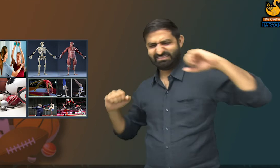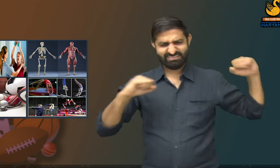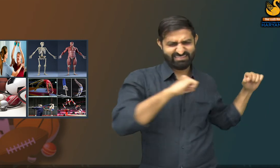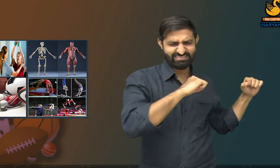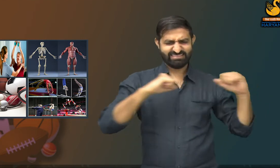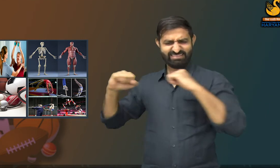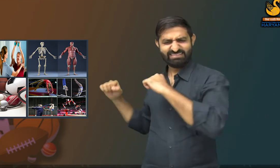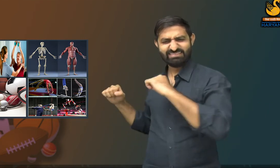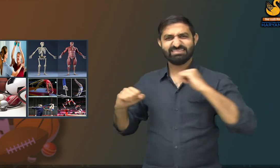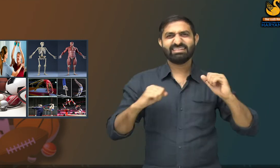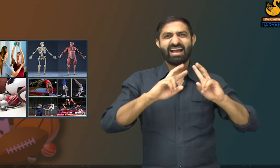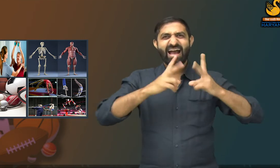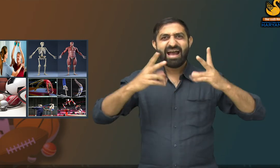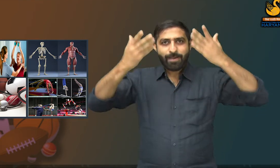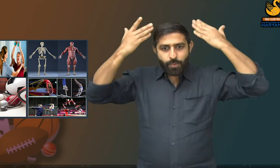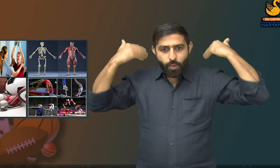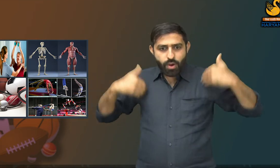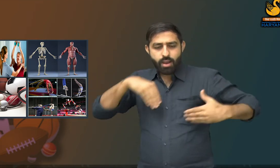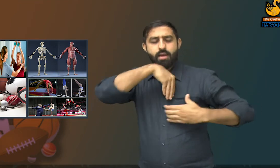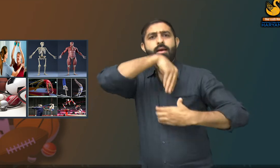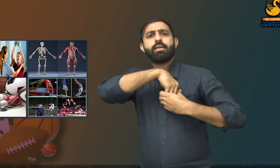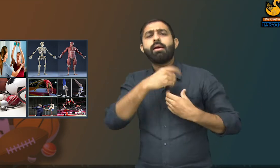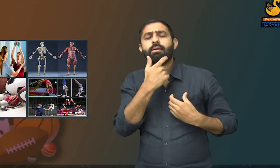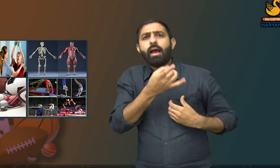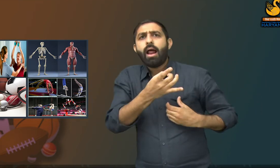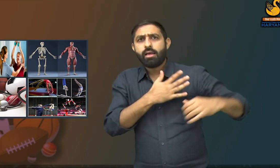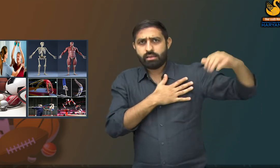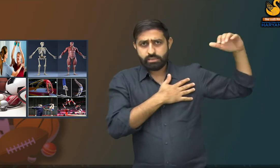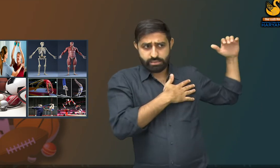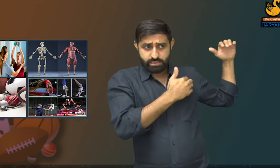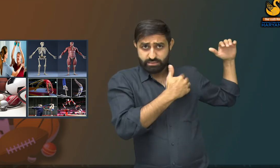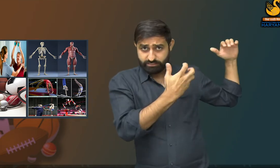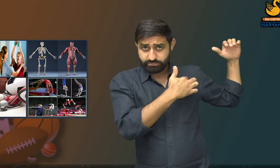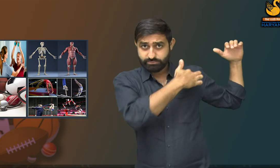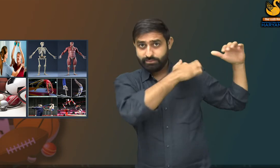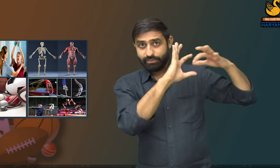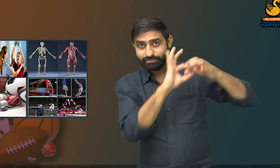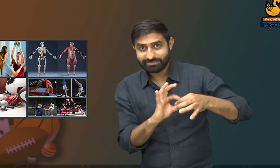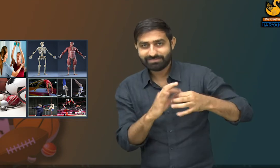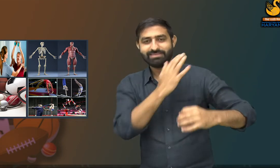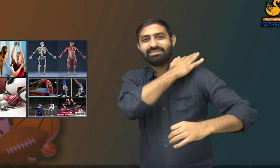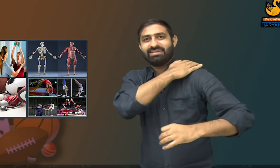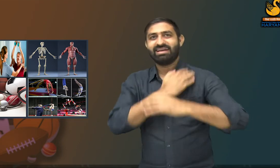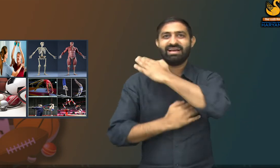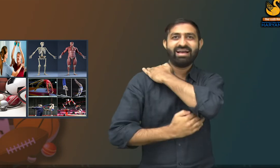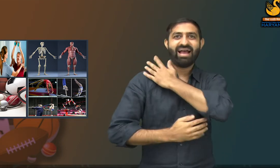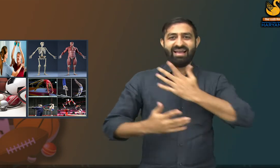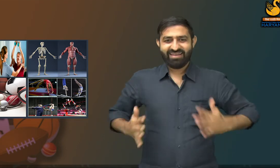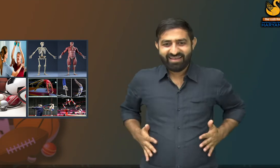of human body movements and effects of exercises on human body are performed only with the help